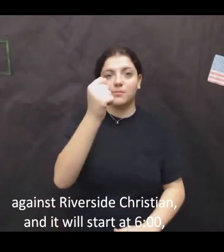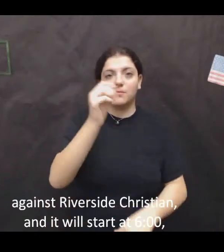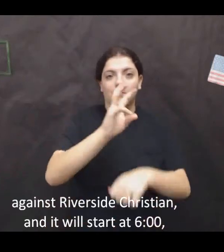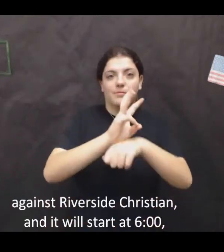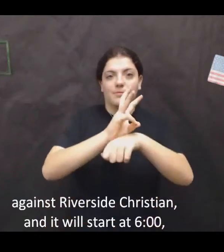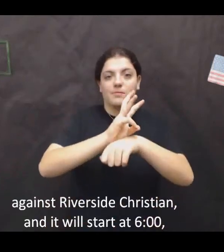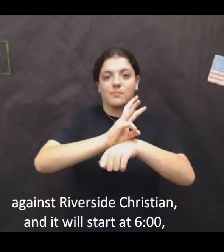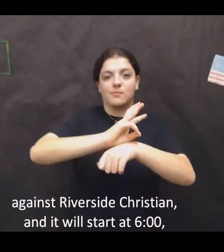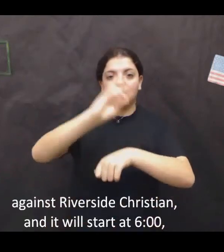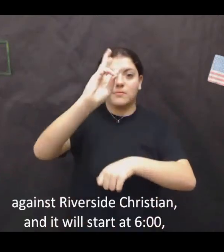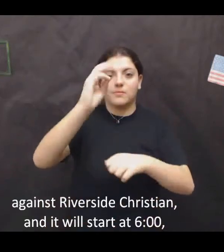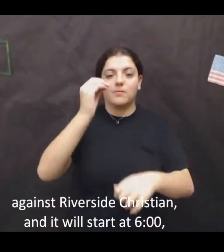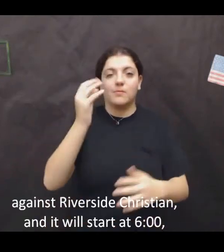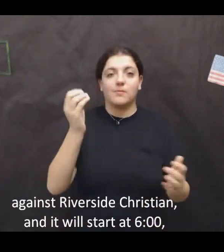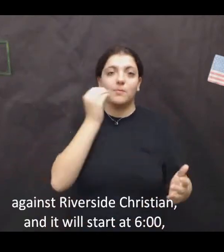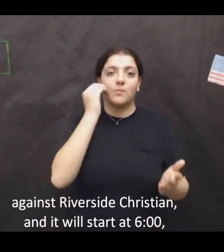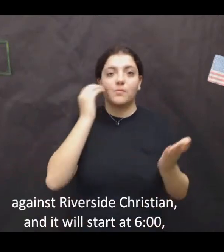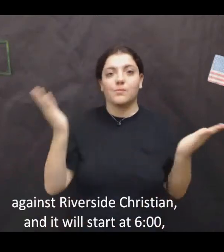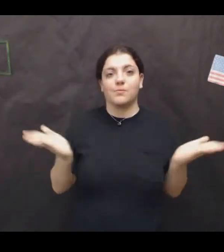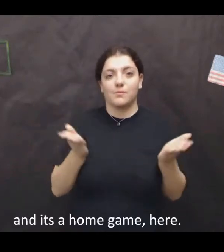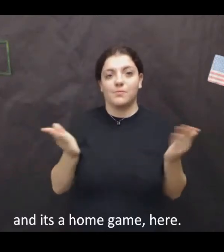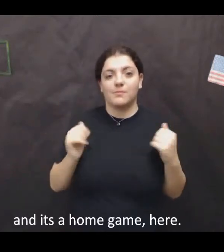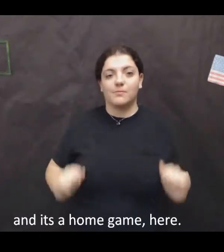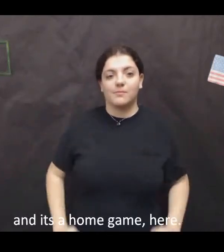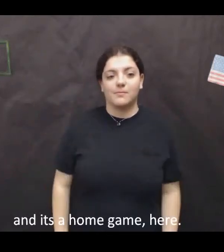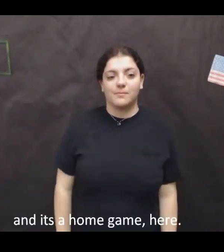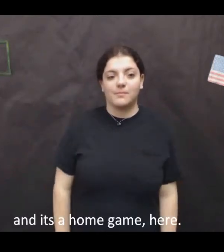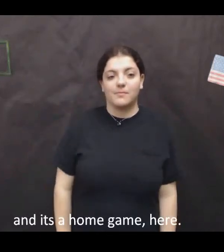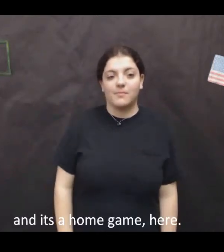And it will start at 6 o'clock. And it's a home game here.